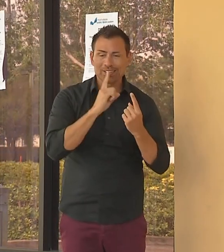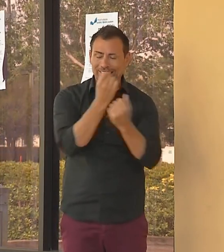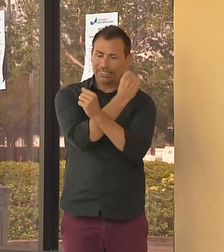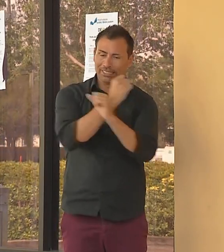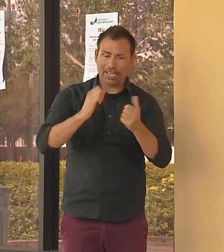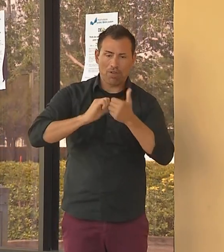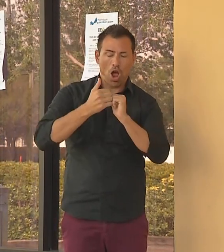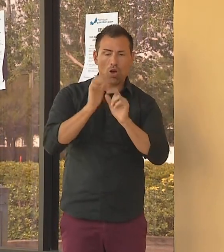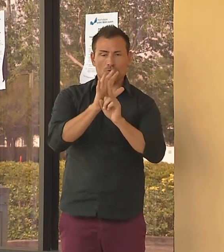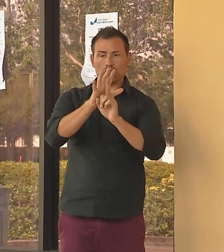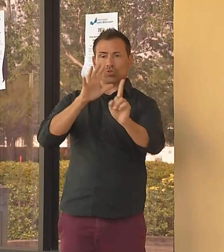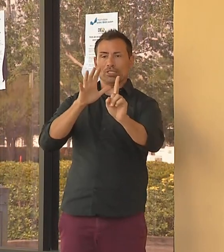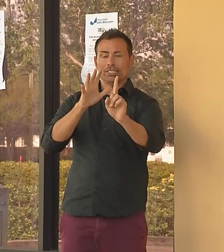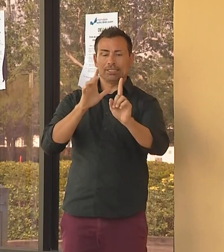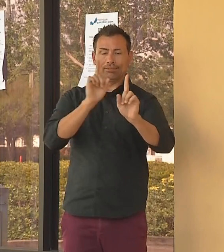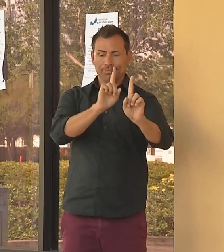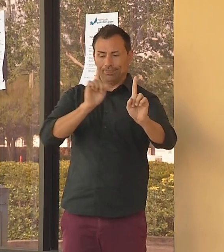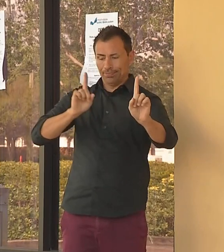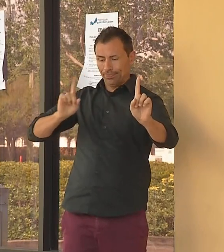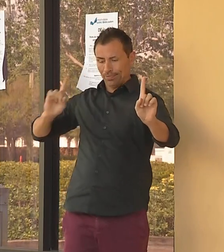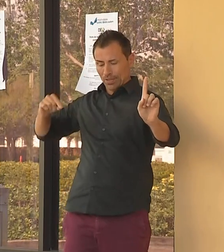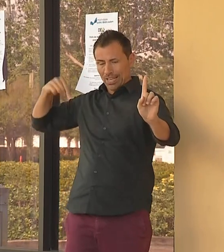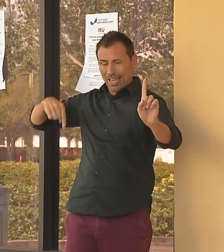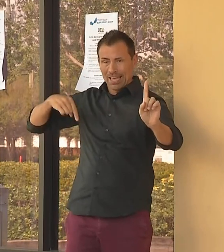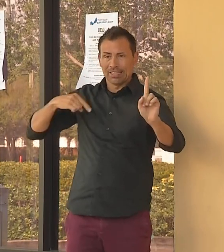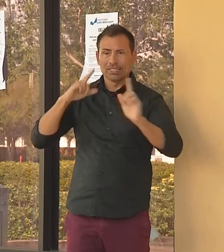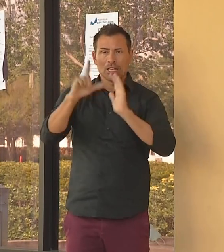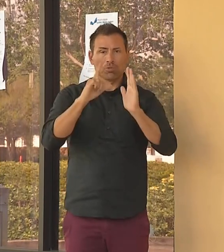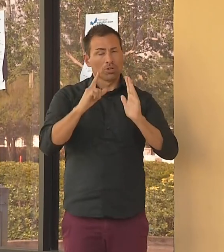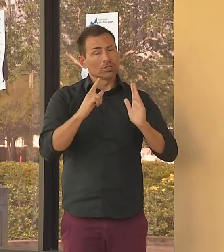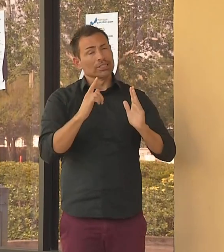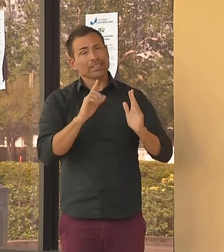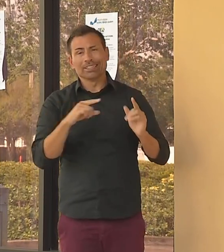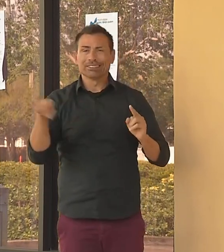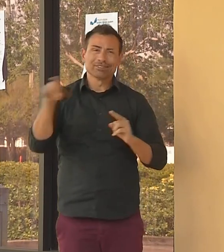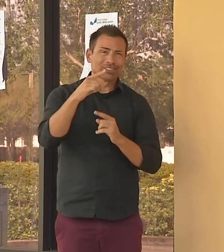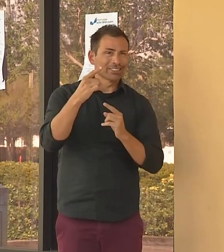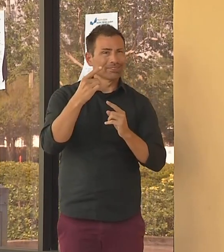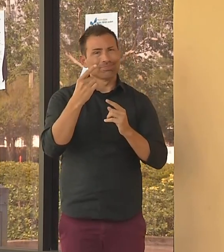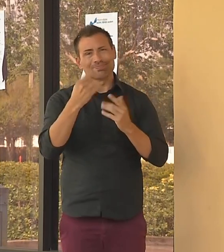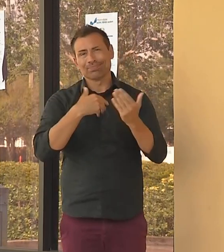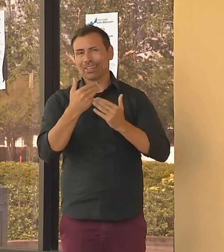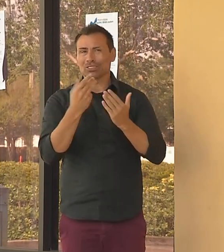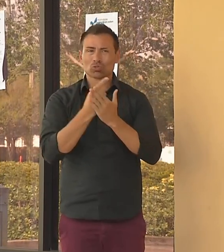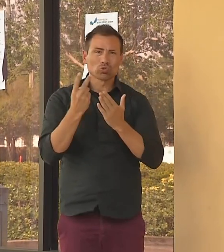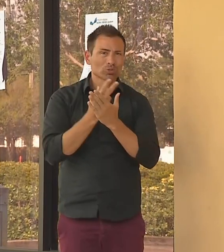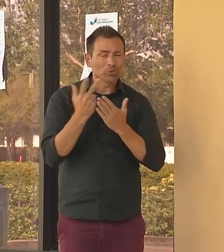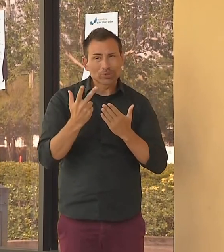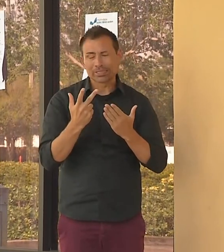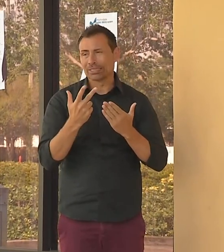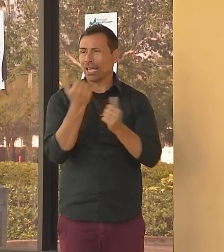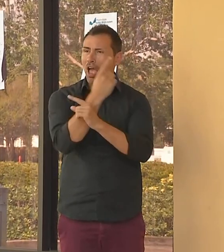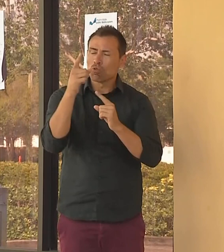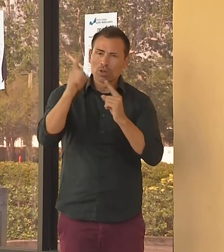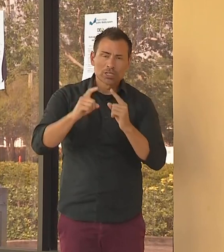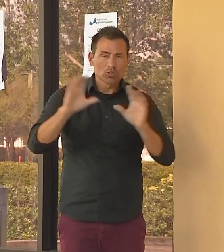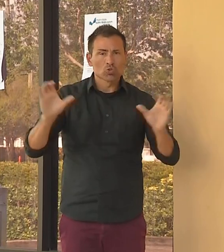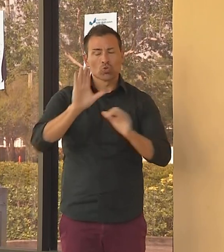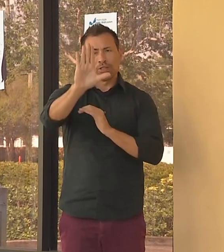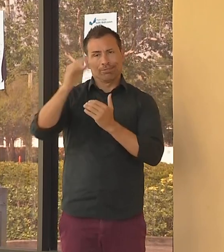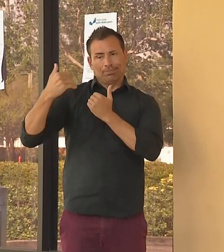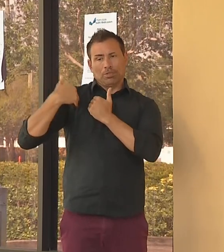these libraries, and please, for the next few weeks, let's all do everything we can in our power to stay safer at home.